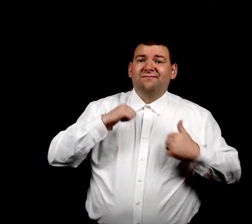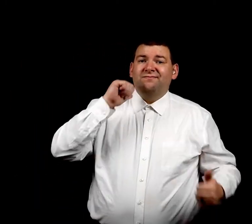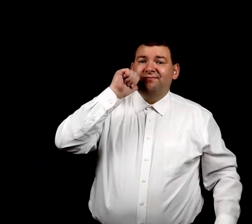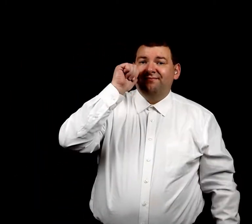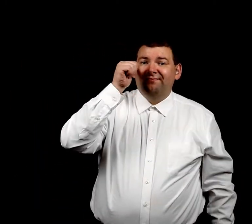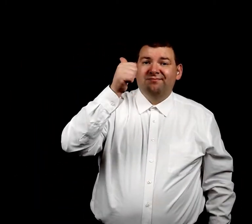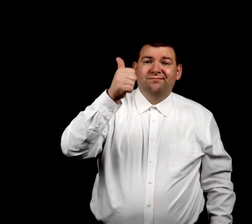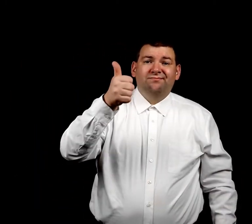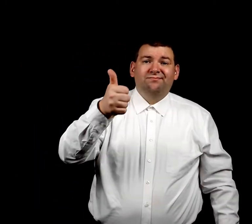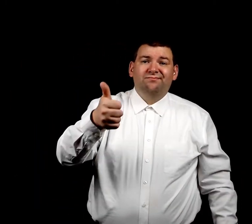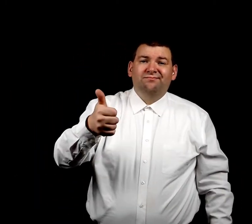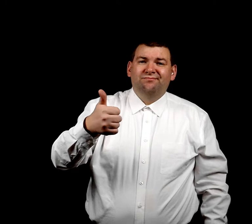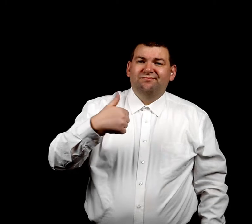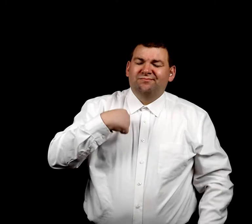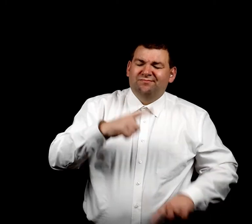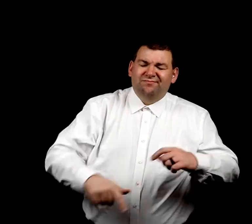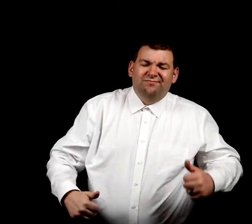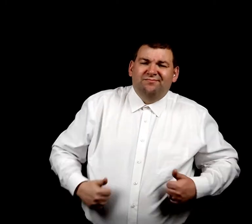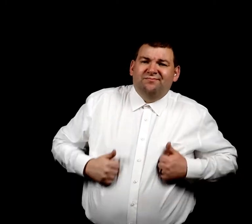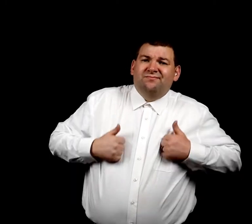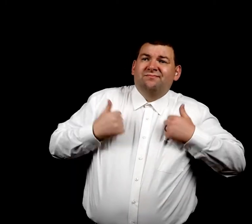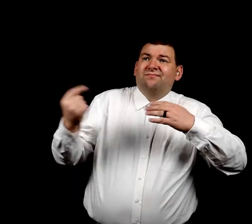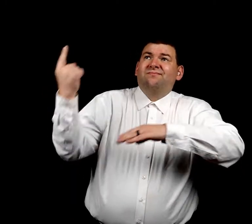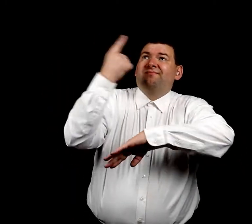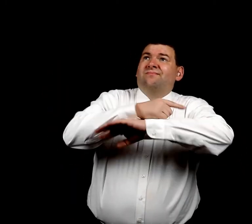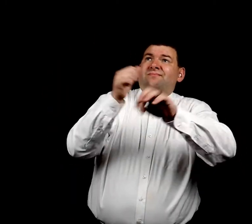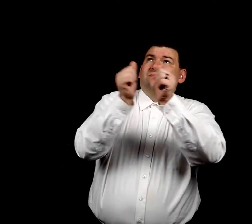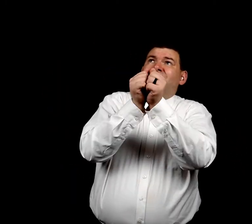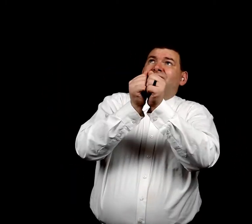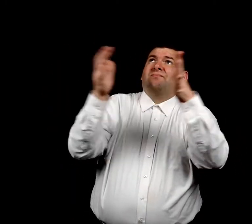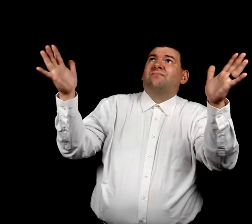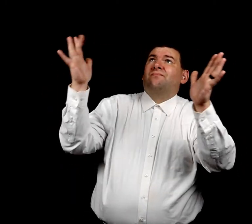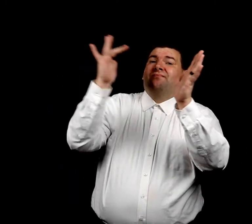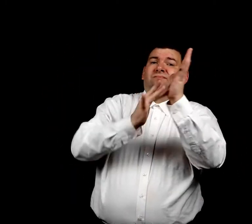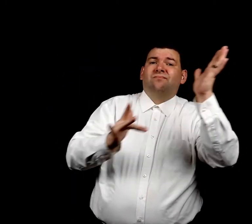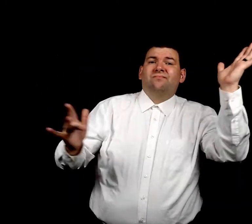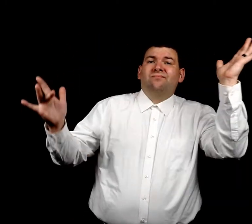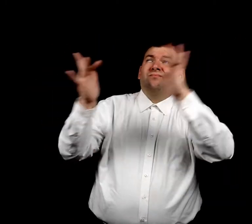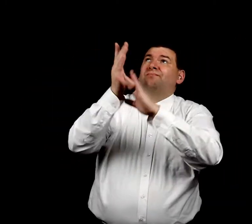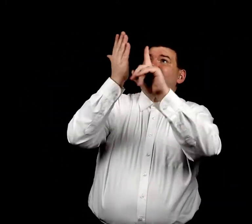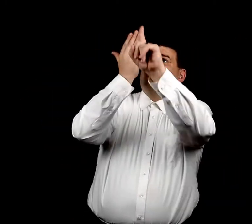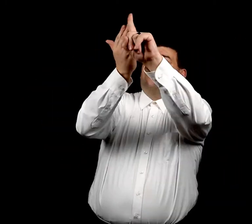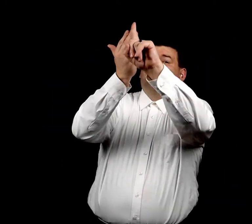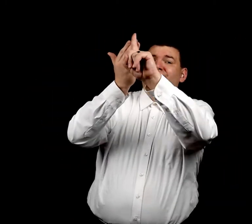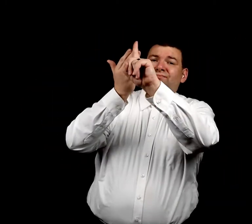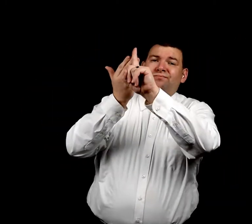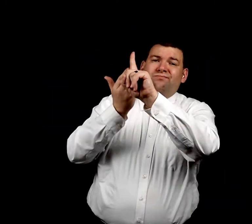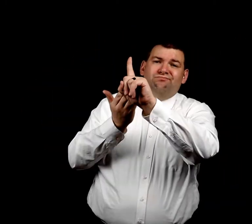heart I know I can't live a day without you